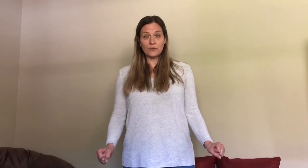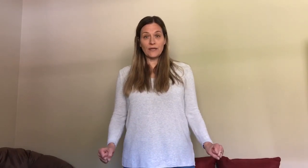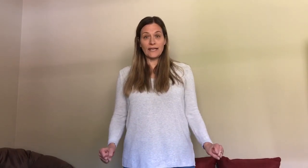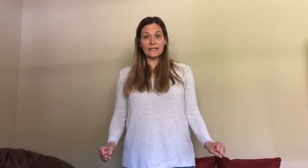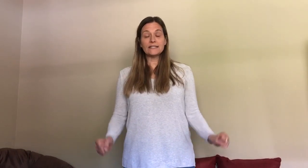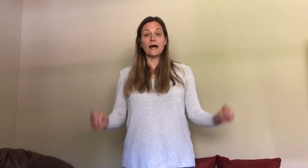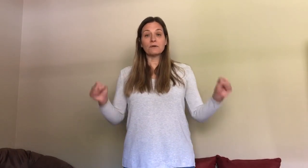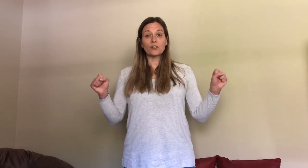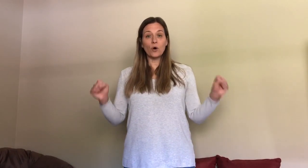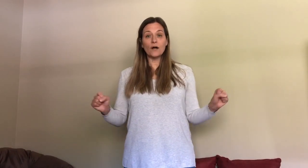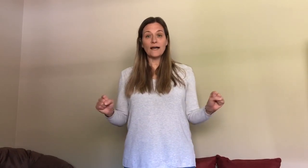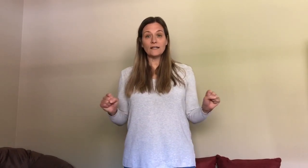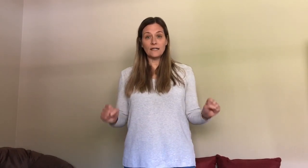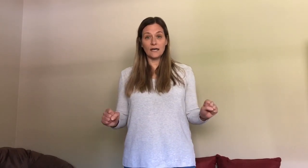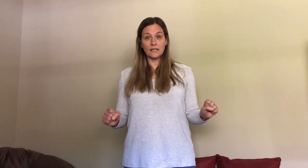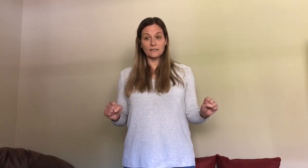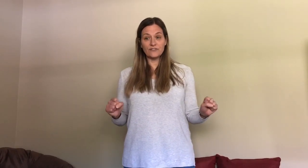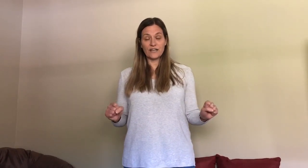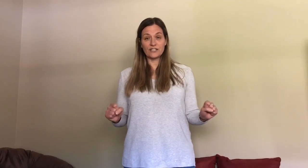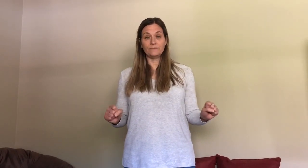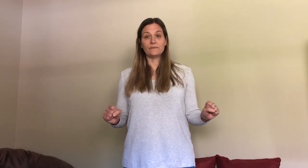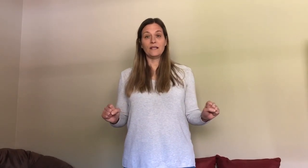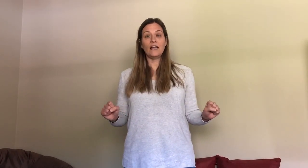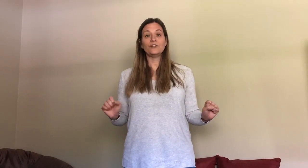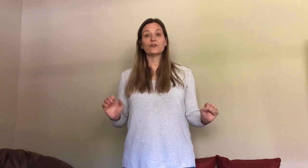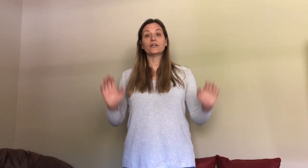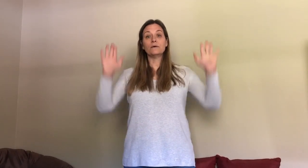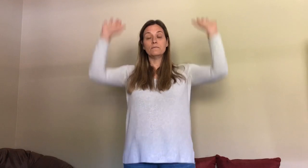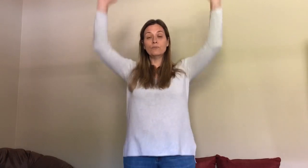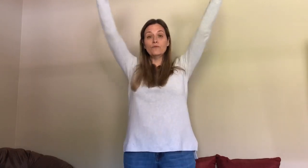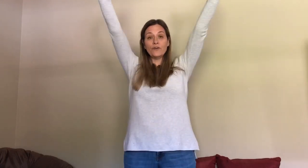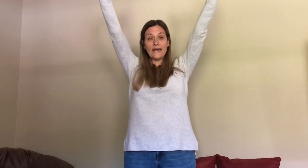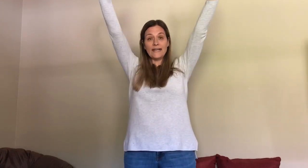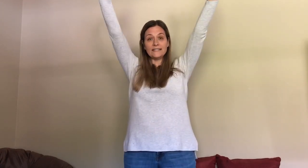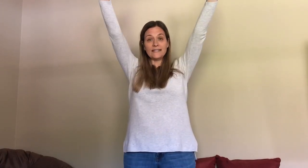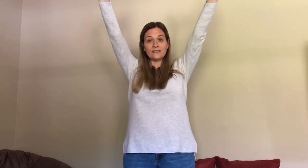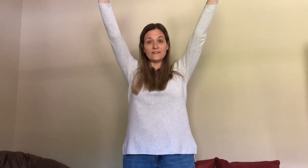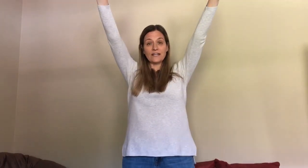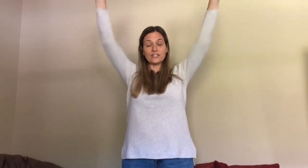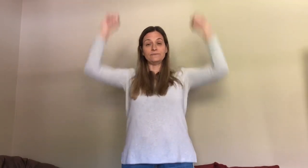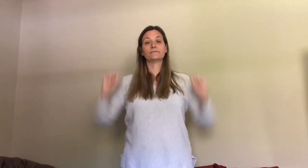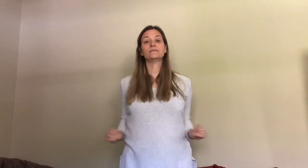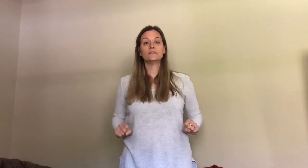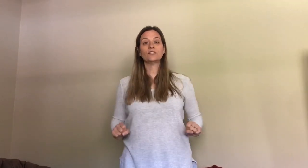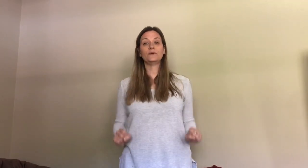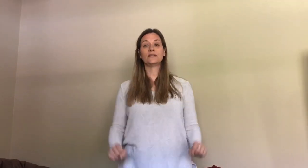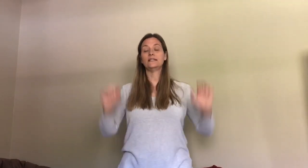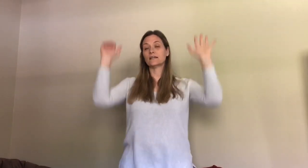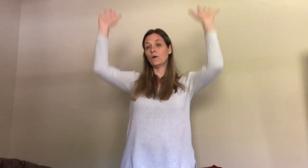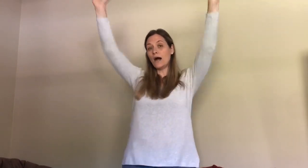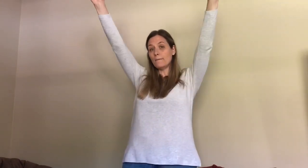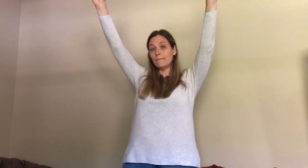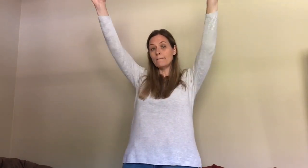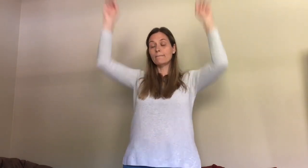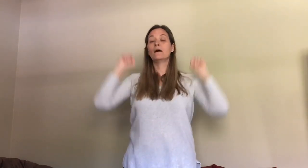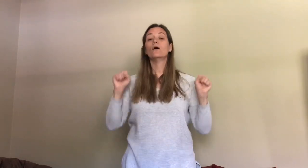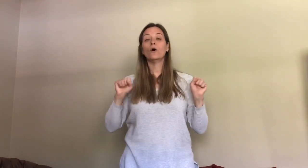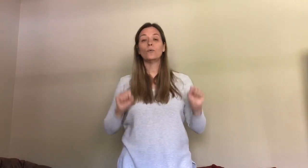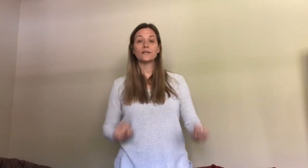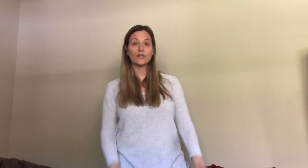is I'm gonna call out in a direction and you're gonna move your hands in that direction so we can either go up or we could